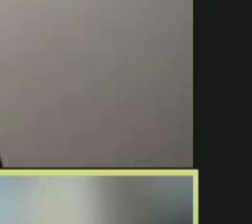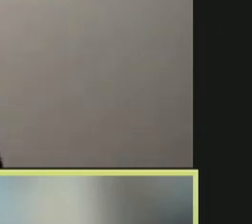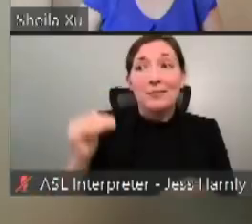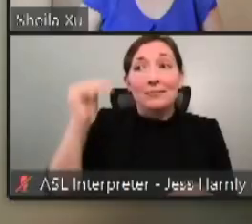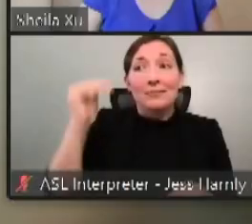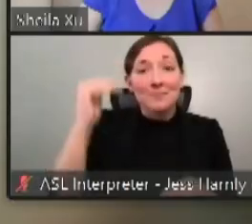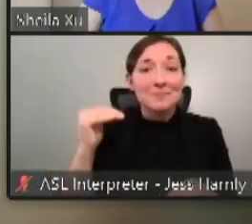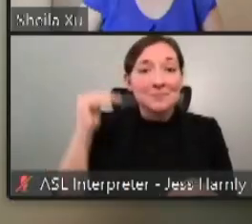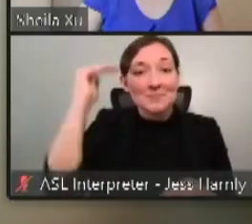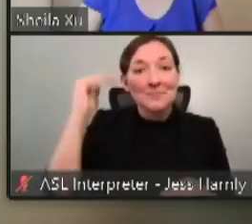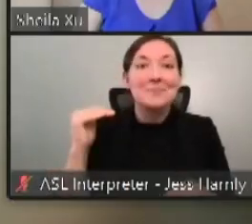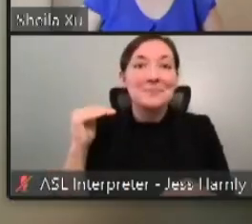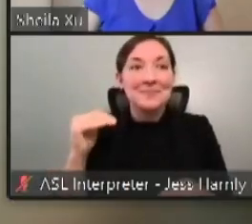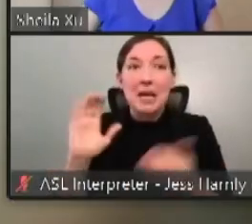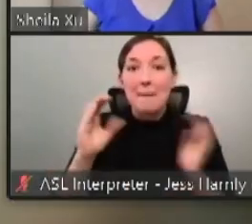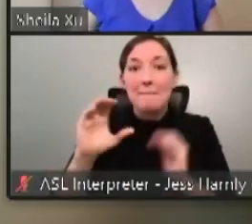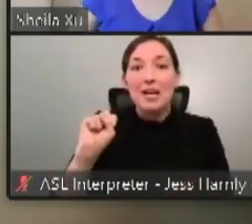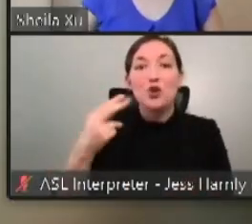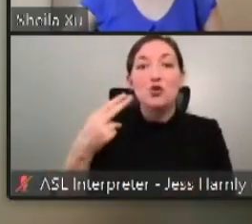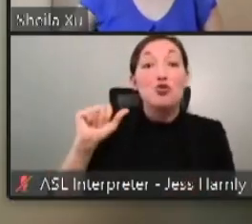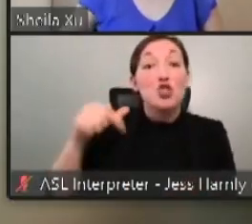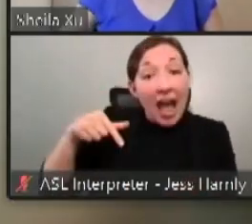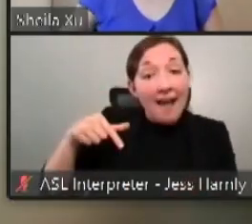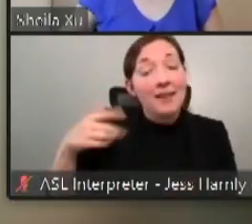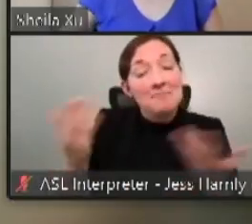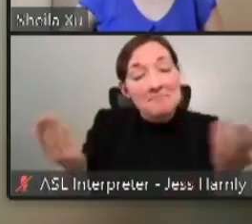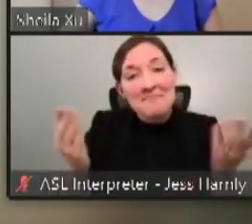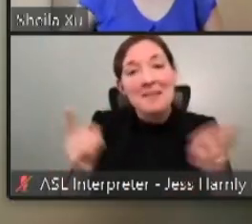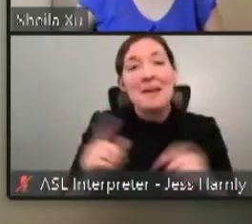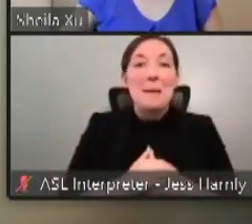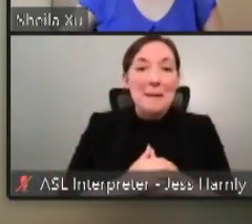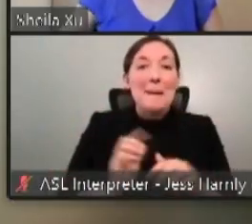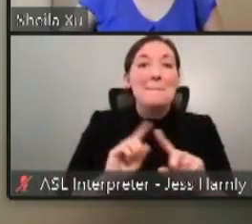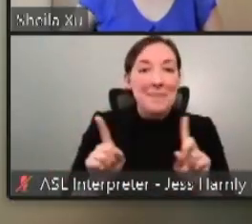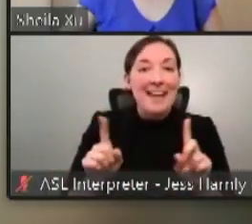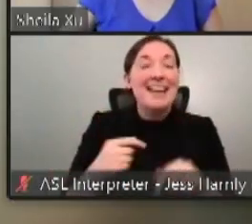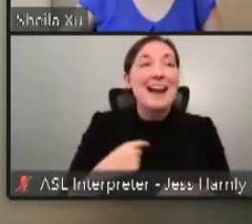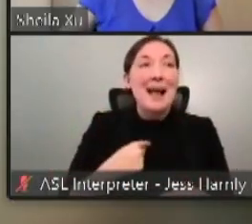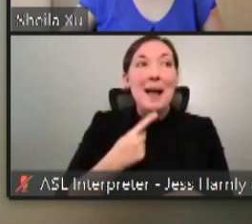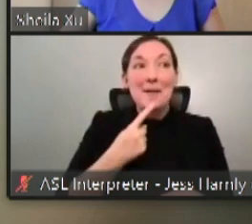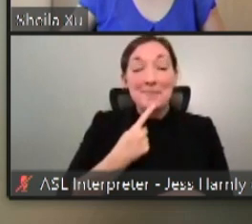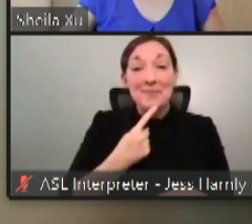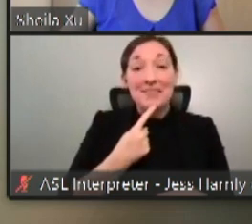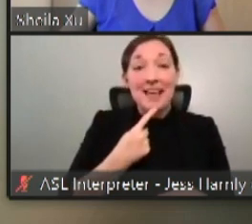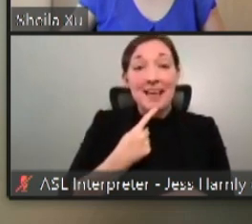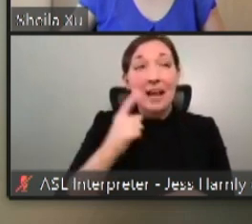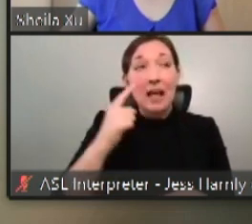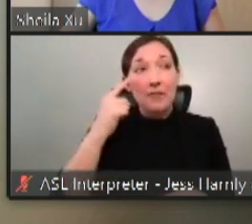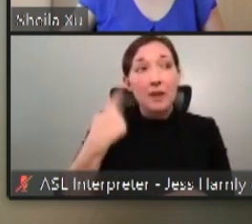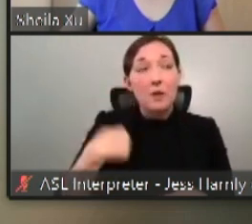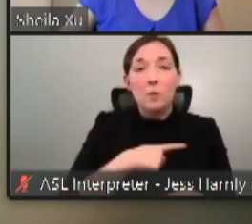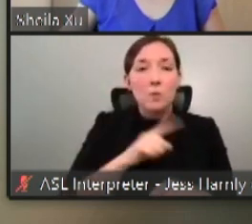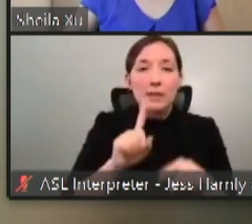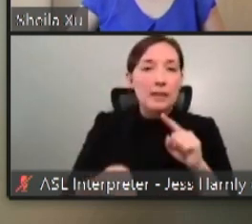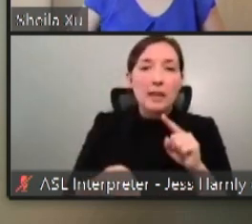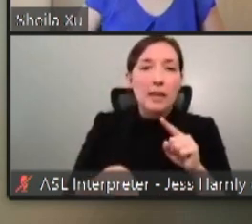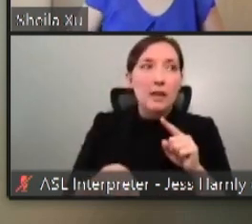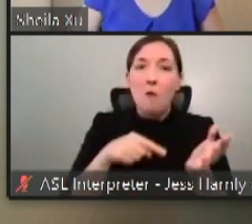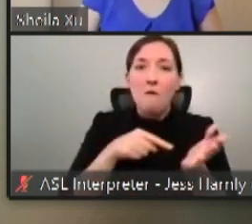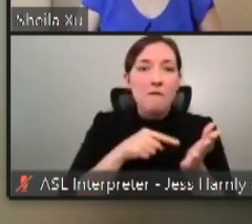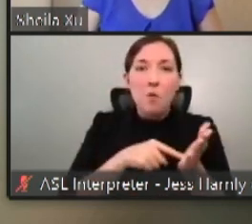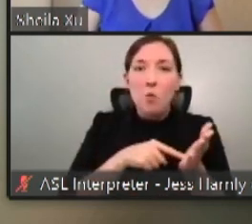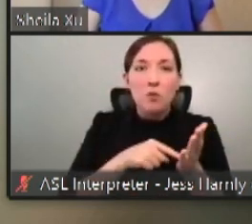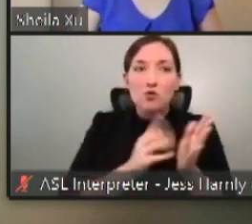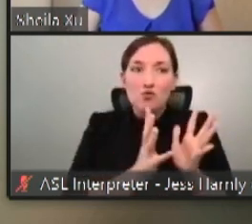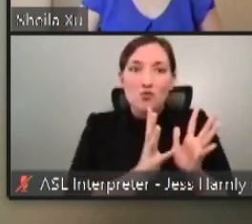are compared to Shaquille O'Neal. But I'm, just saying, I think that there's, that we just cannot afford to